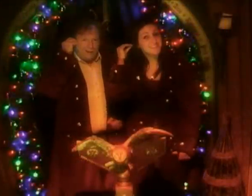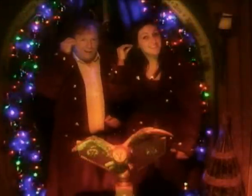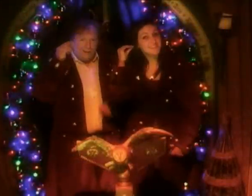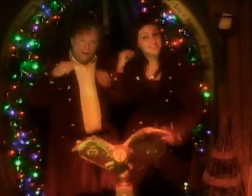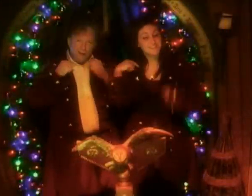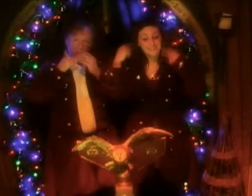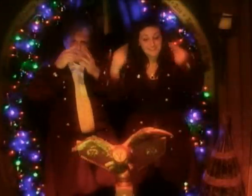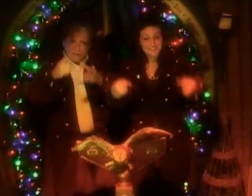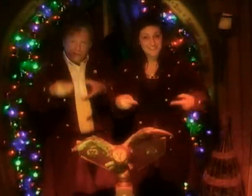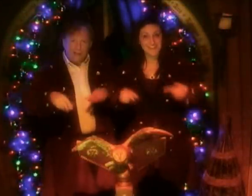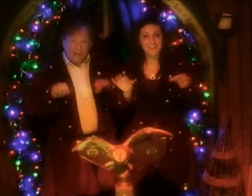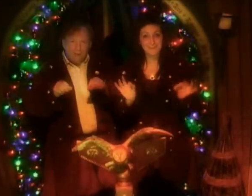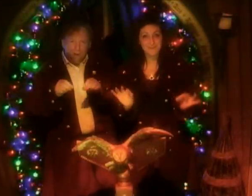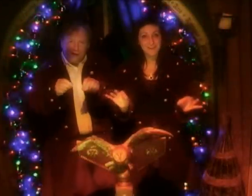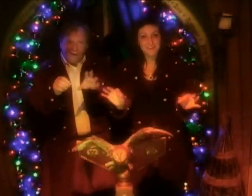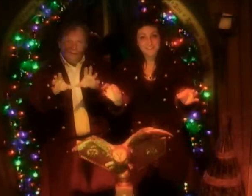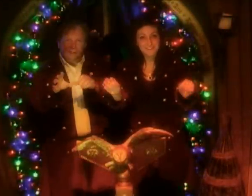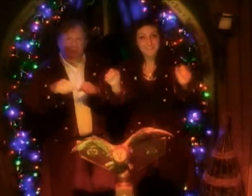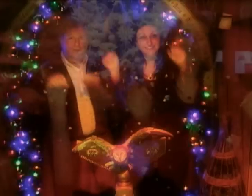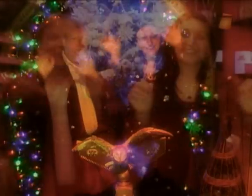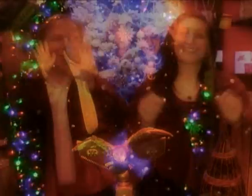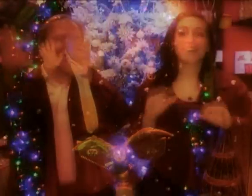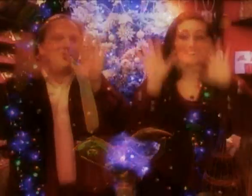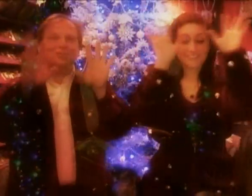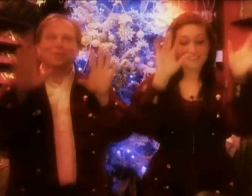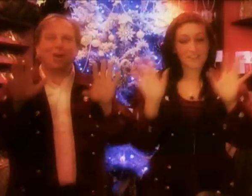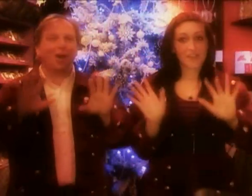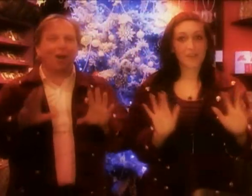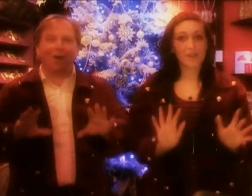sleigh bells in the snow